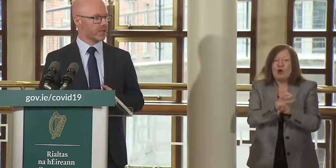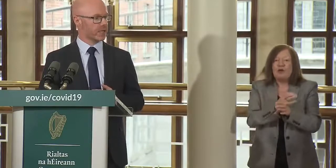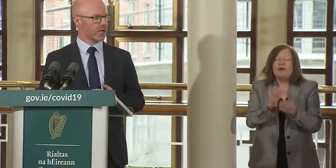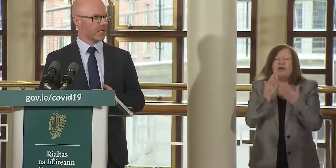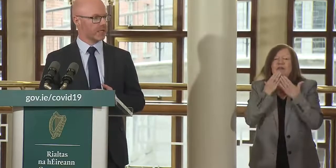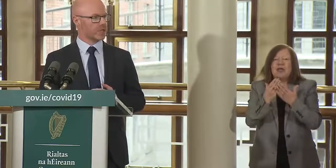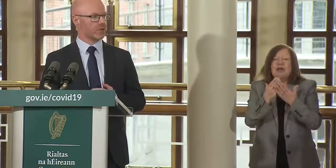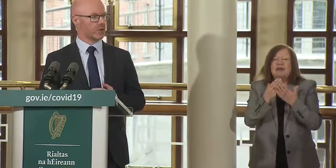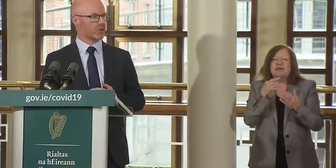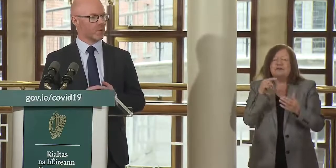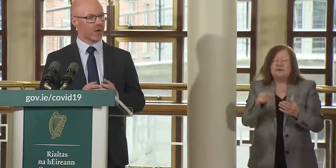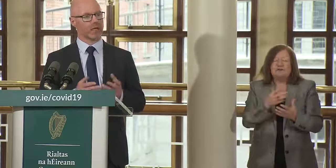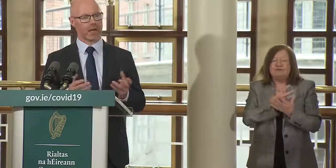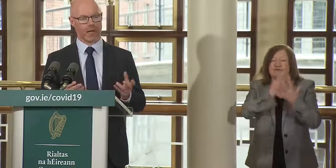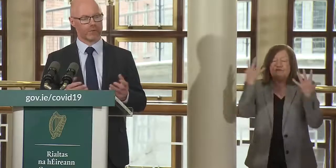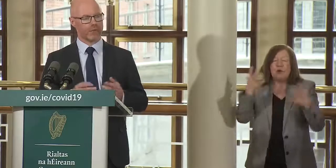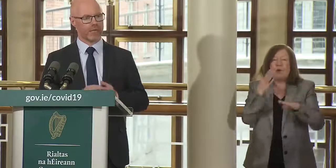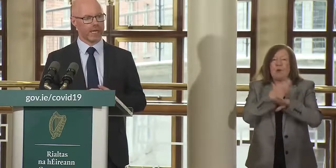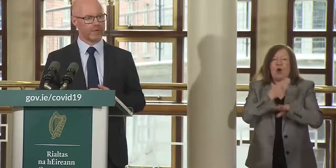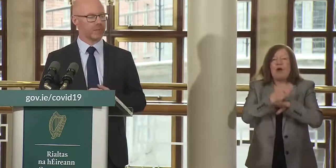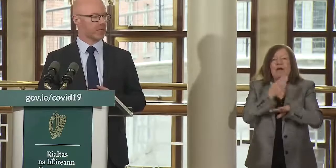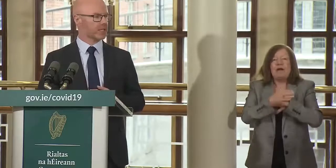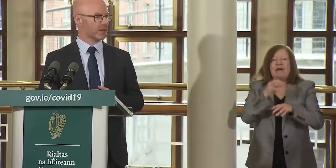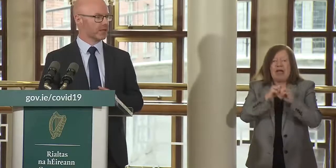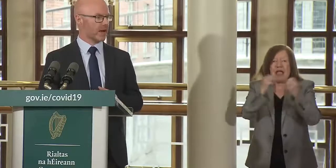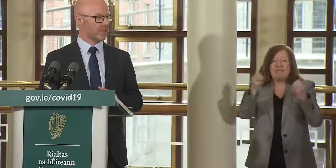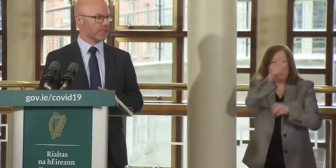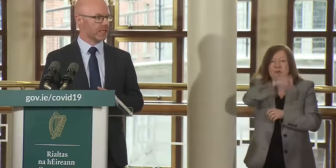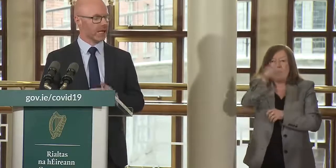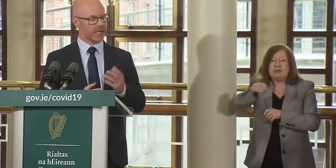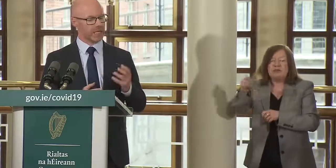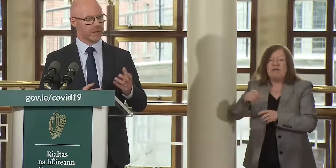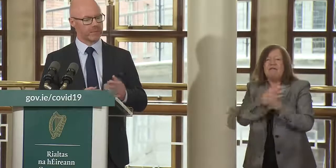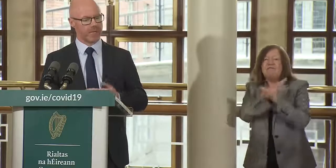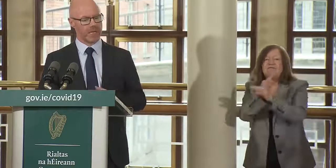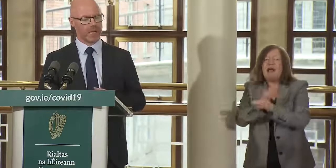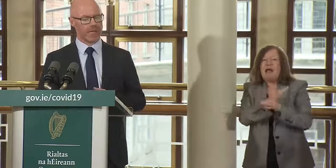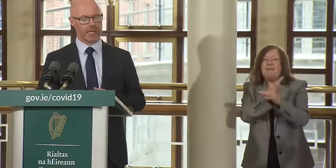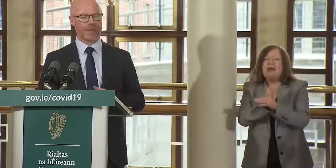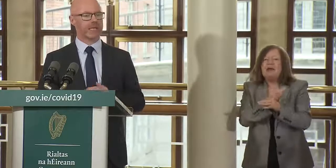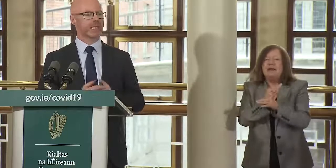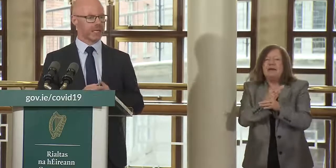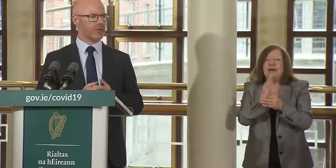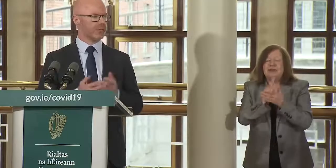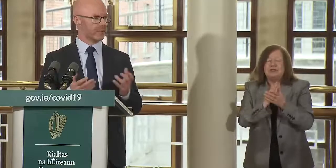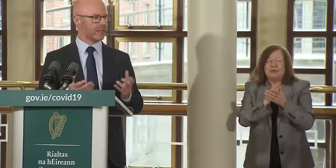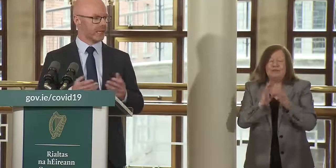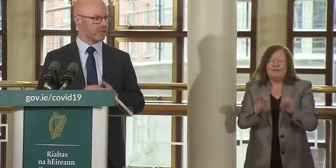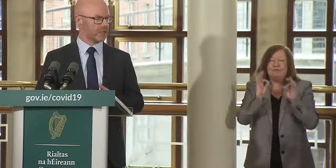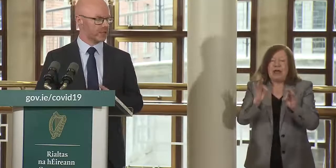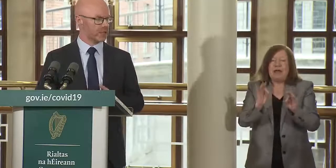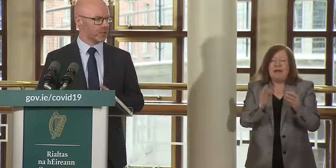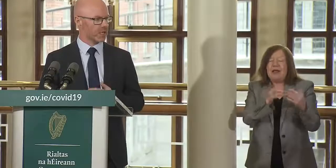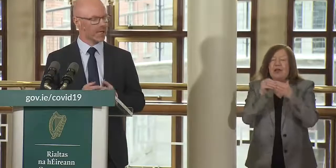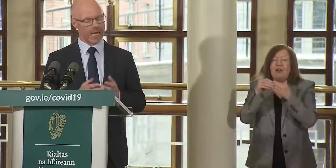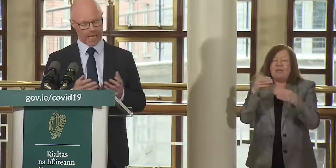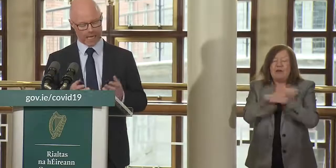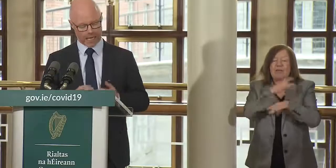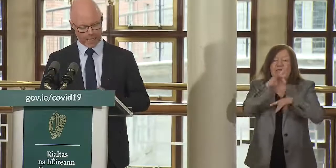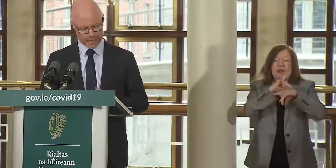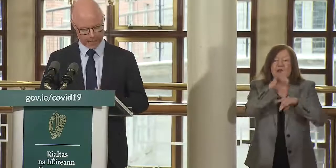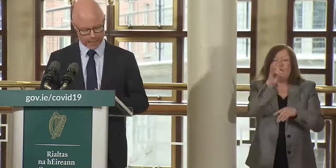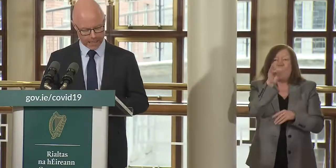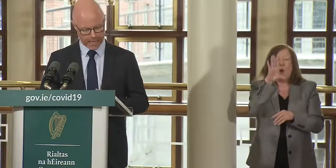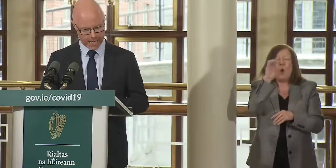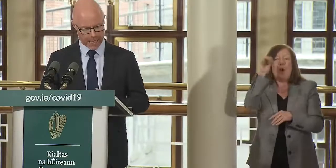thanks to uh the extraordinary work of every person every family and some uh amazing leadership from the likes of dr hula and